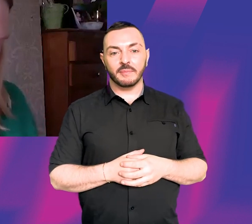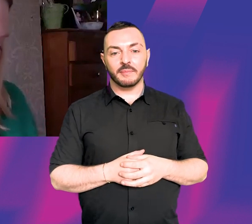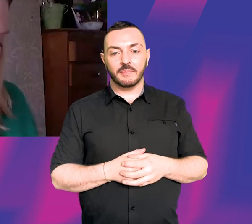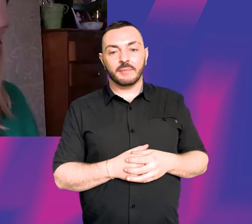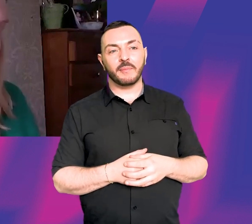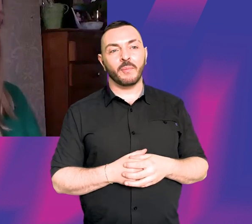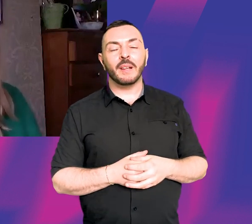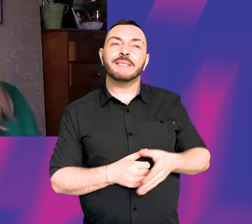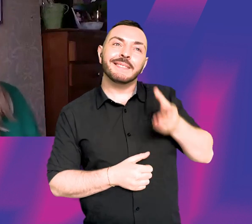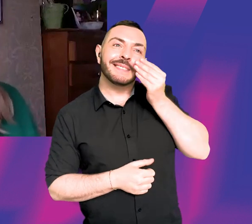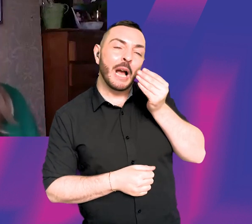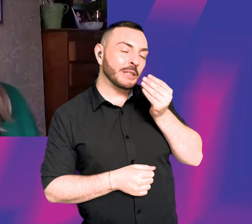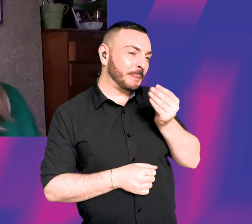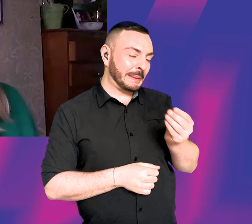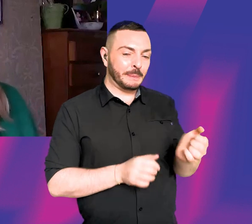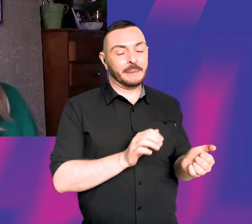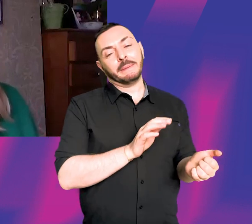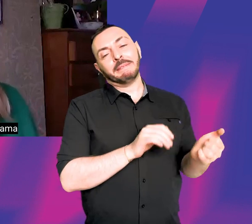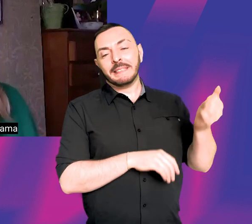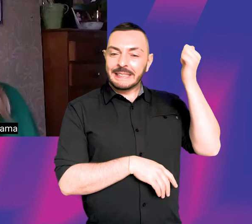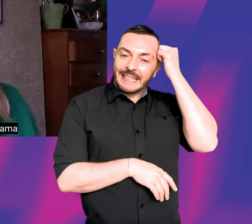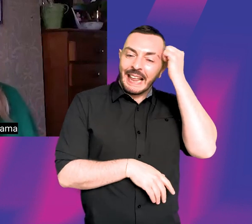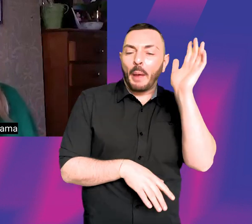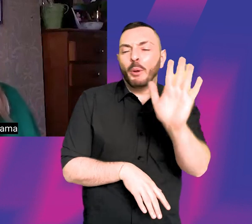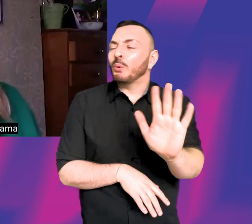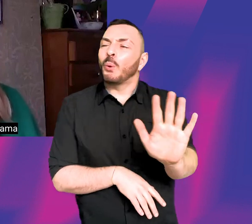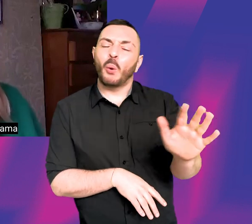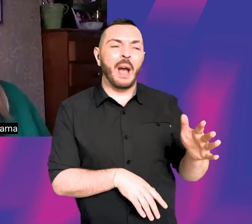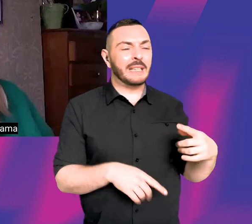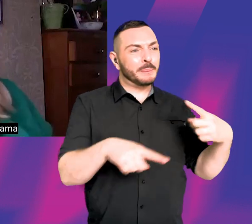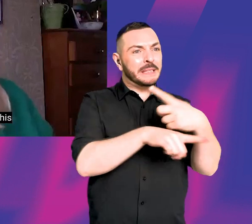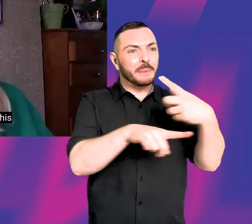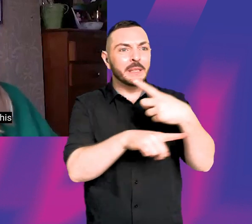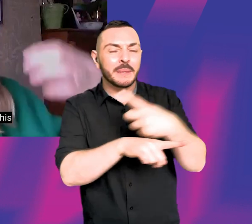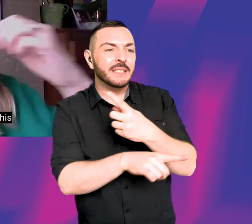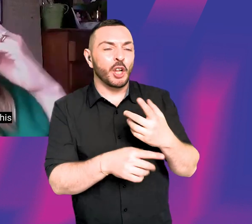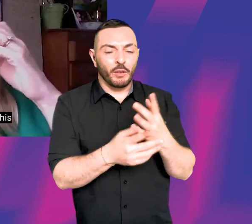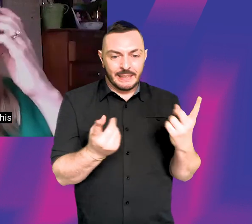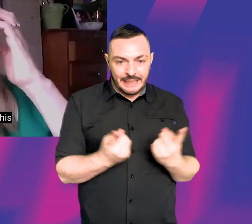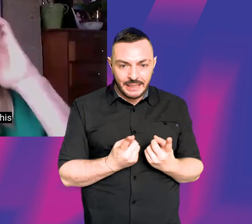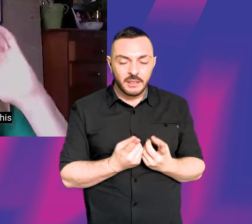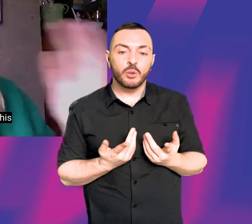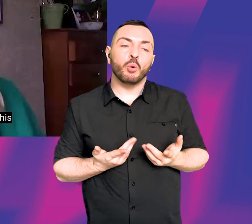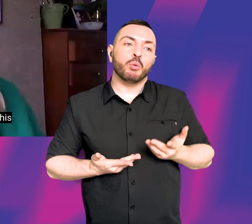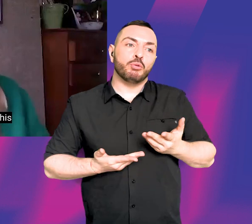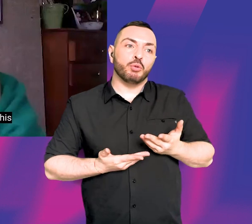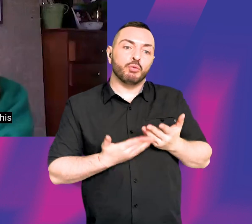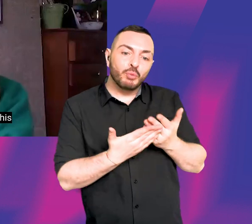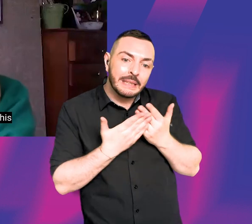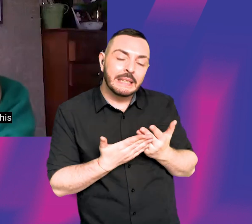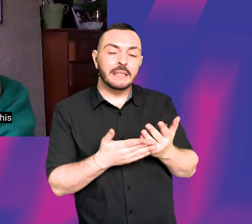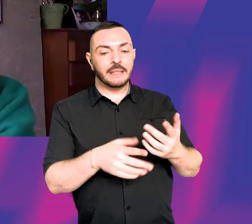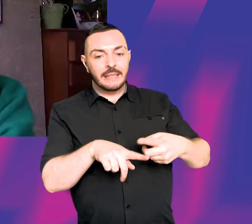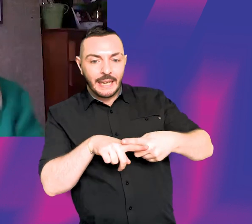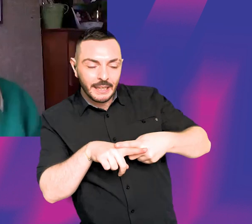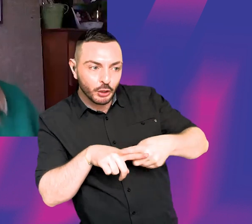sounds silly, but I had missed a lot of stuff. And so just something that you do a drama school or like if you read English or read theatre studies or any